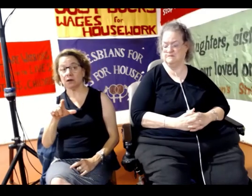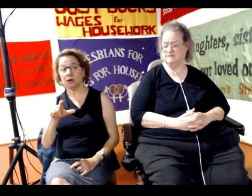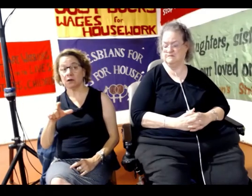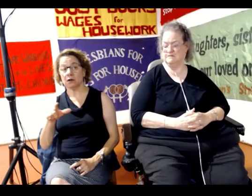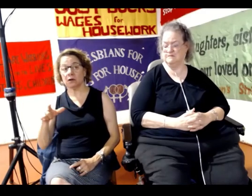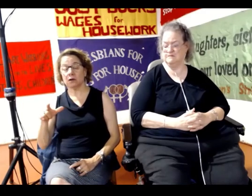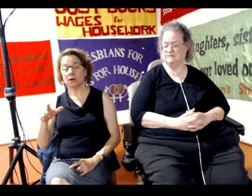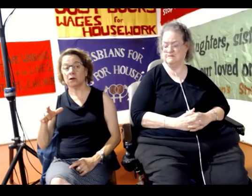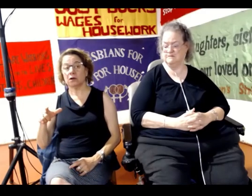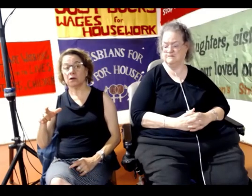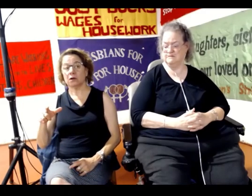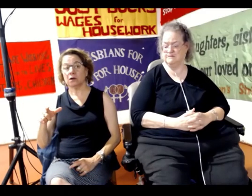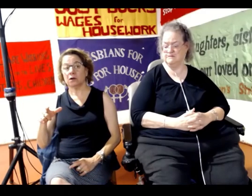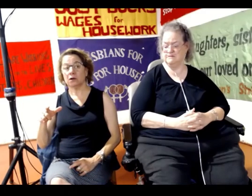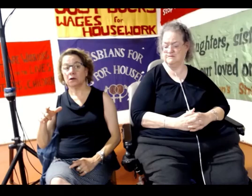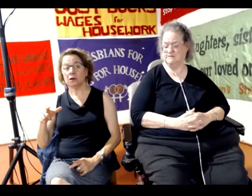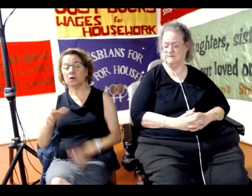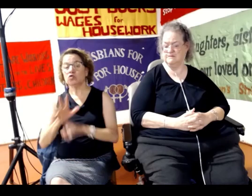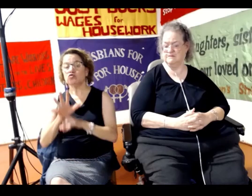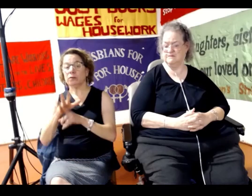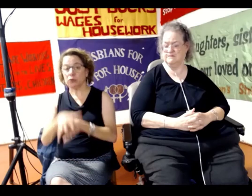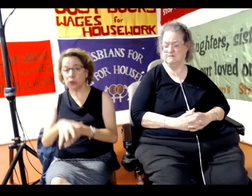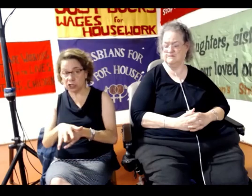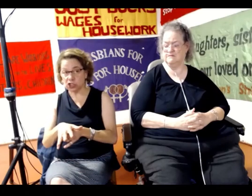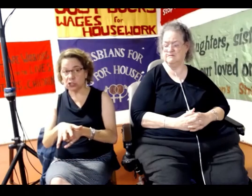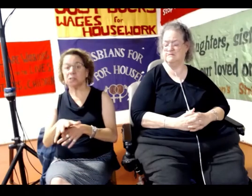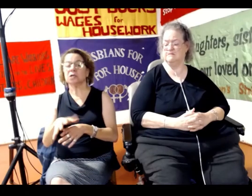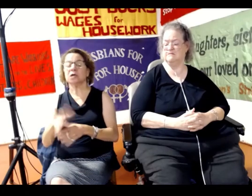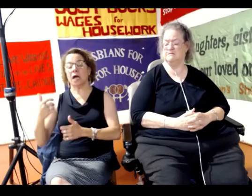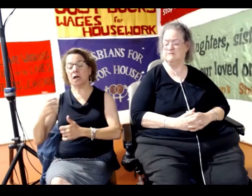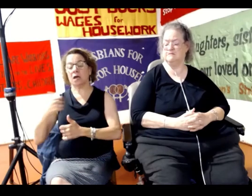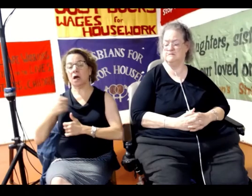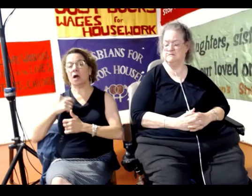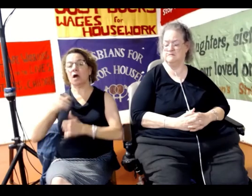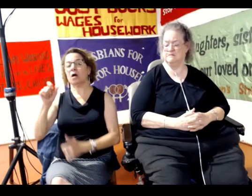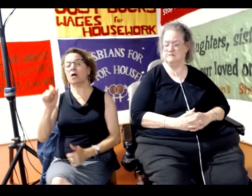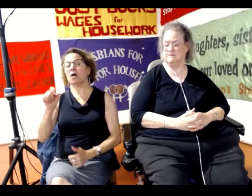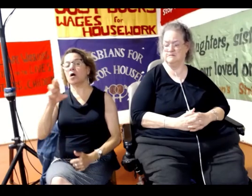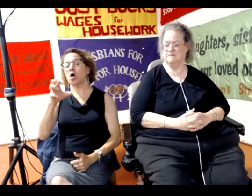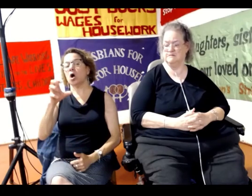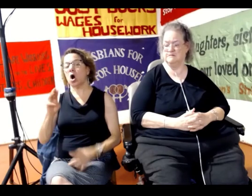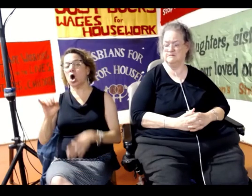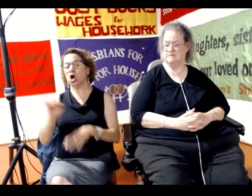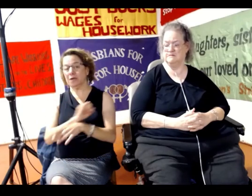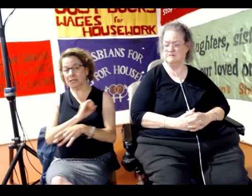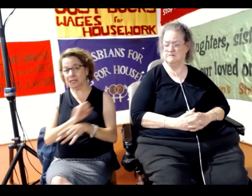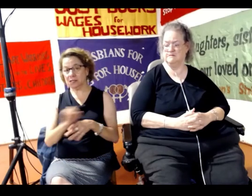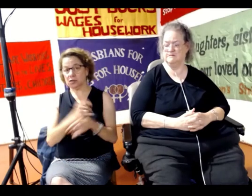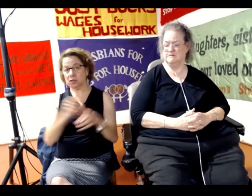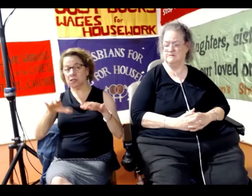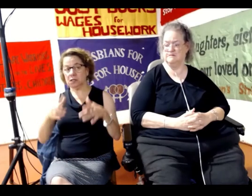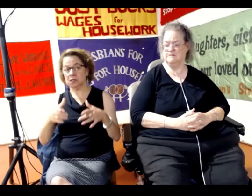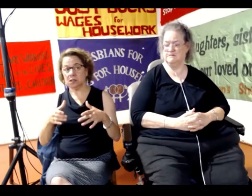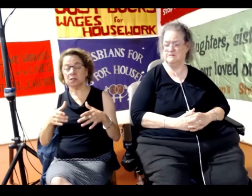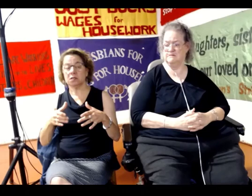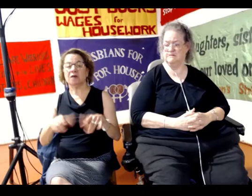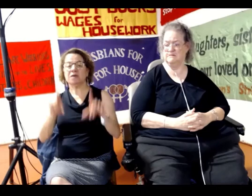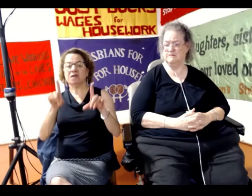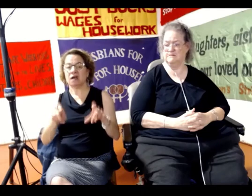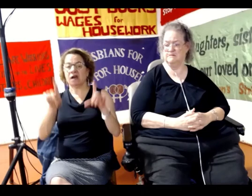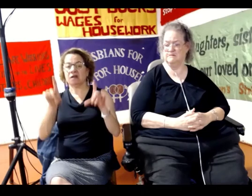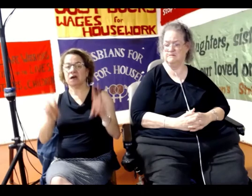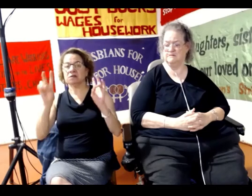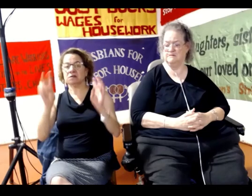repression industries have been, as they say, battle-tested